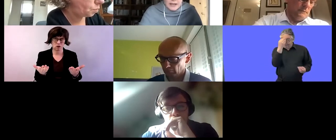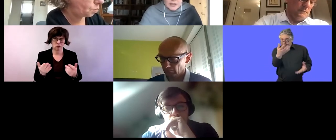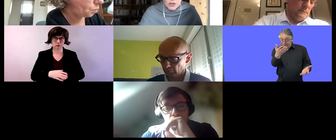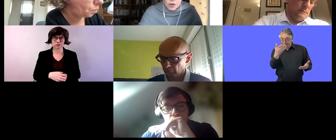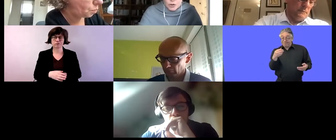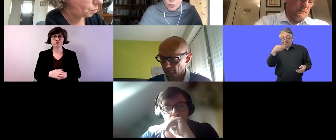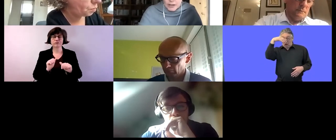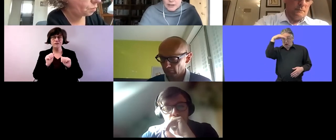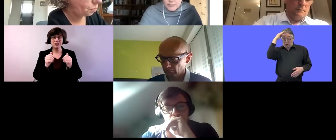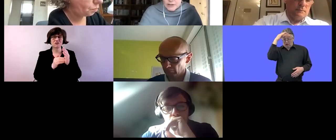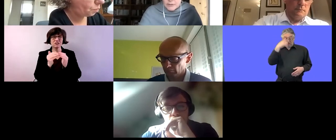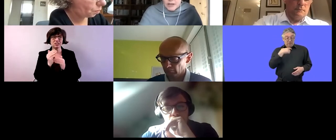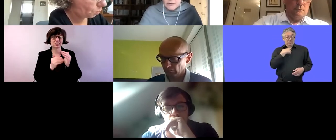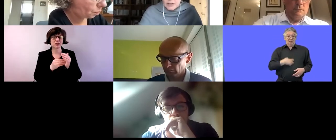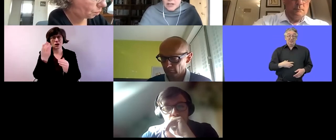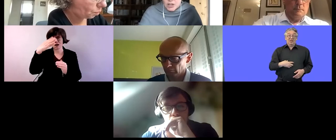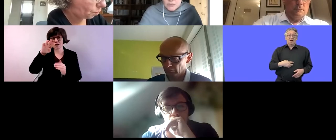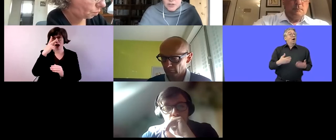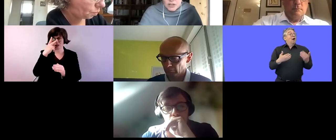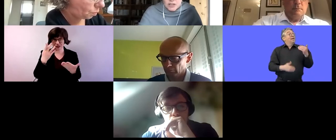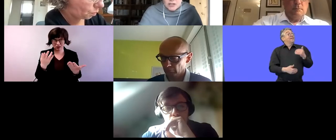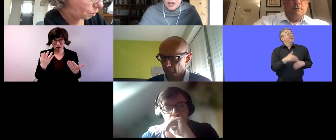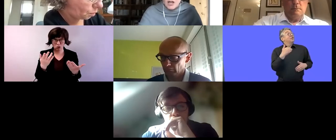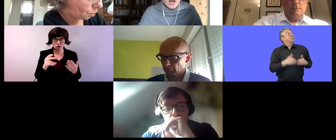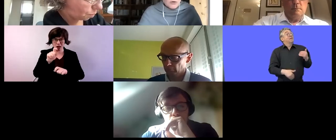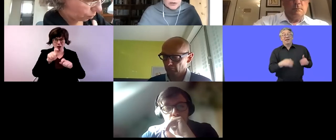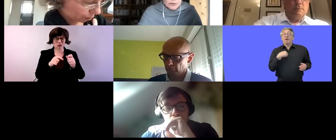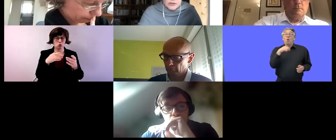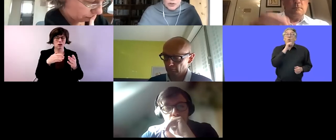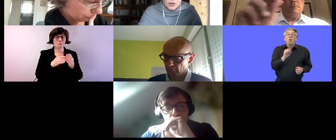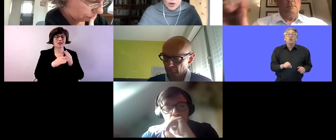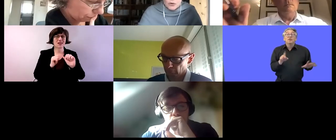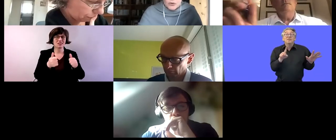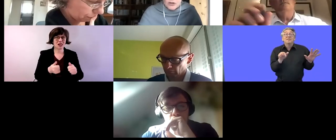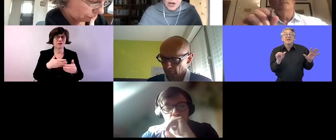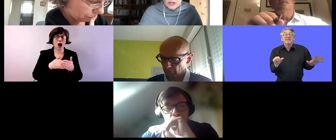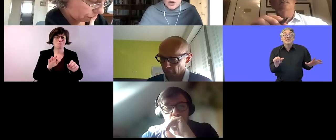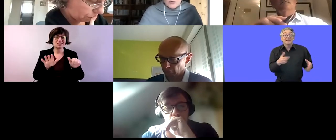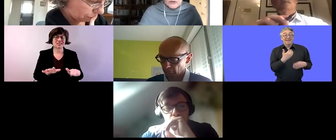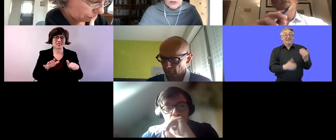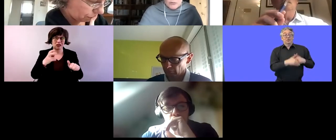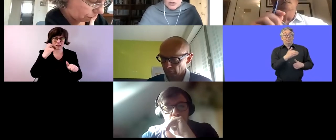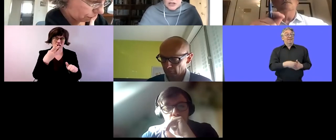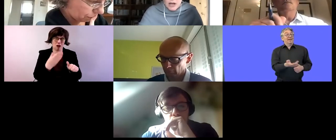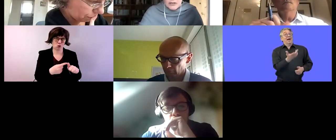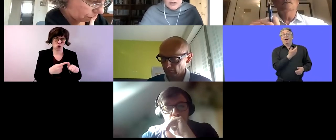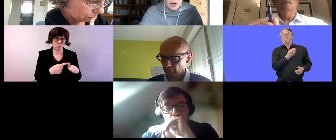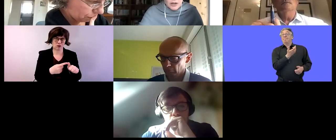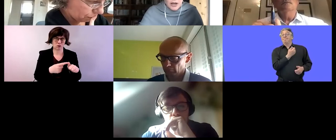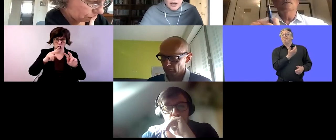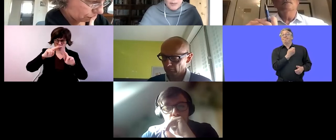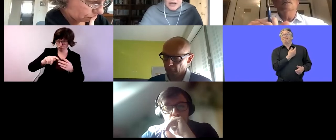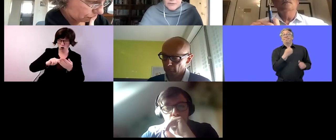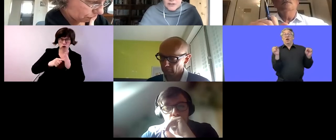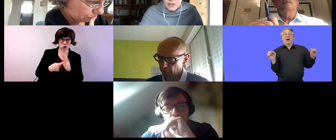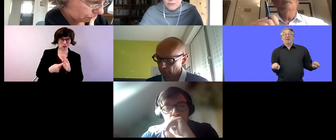can start drawing a disability benefit at the age of 16 and all the research shows that once somebody is on